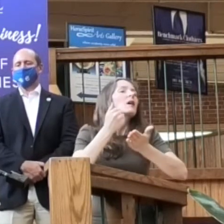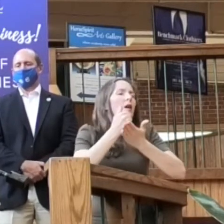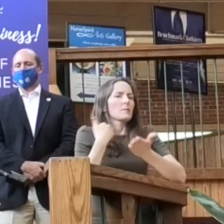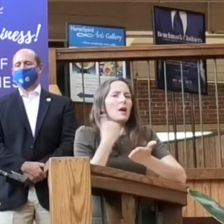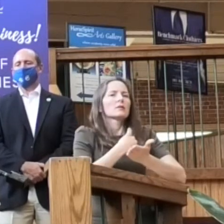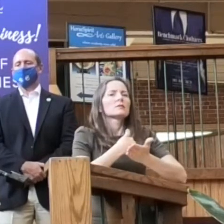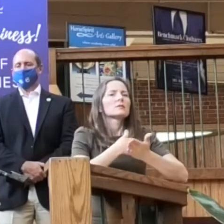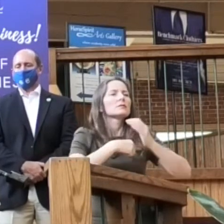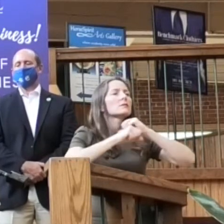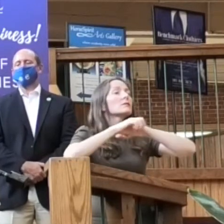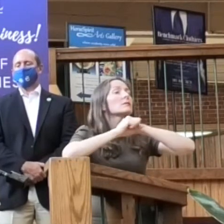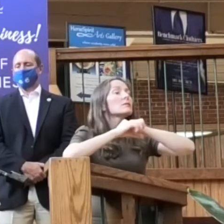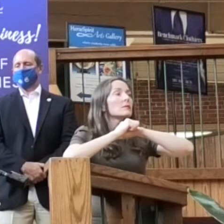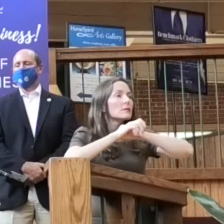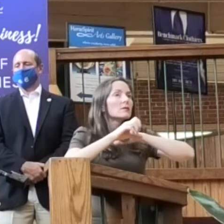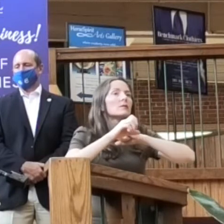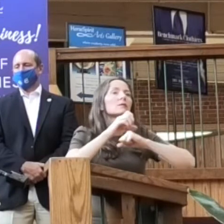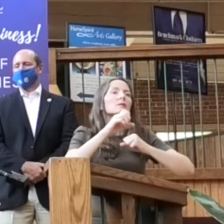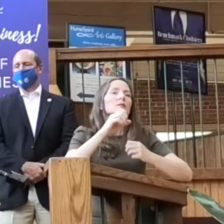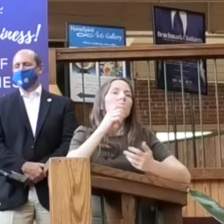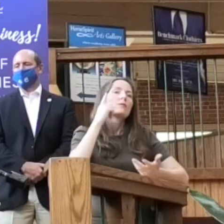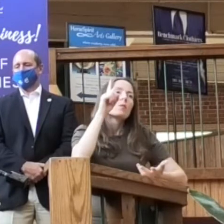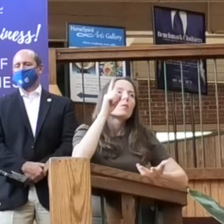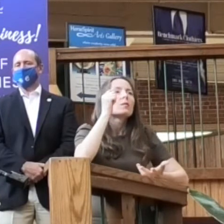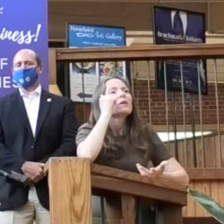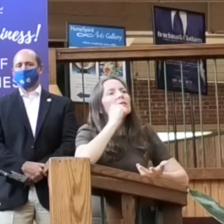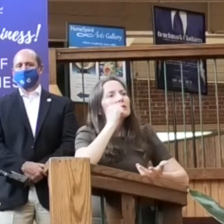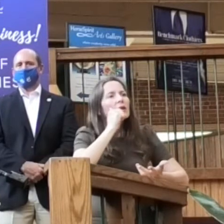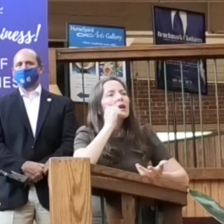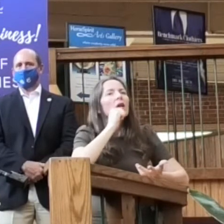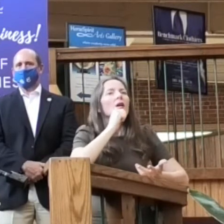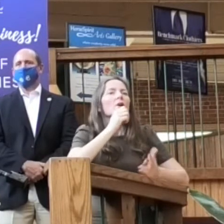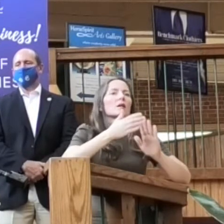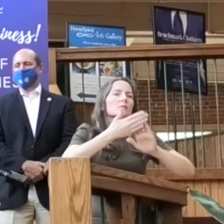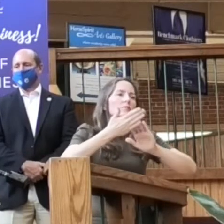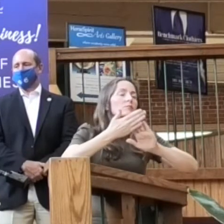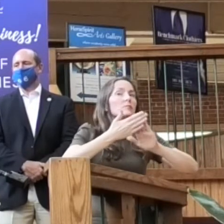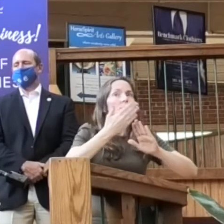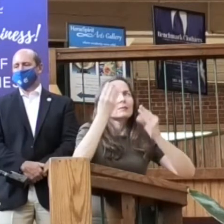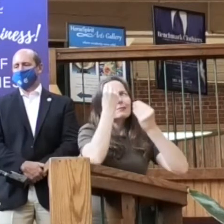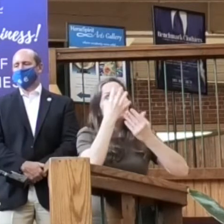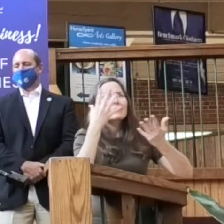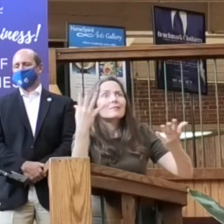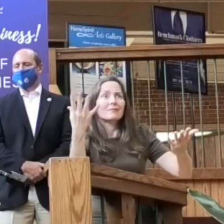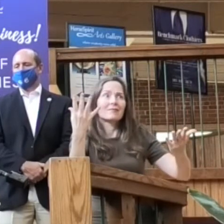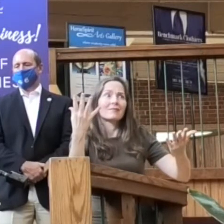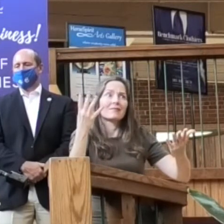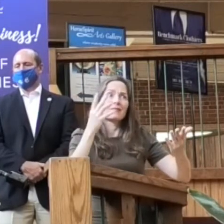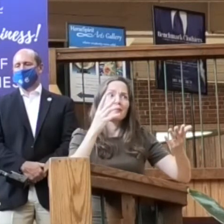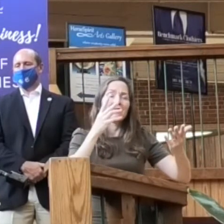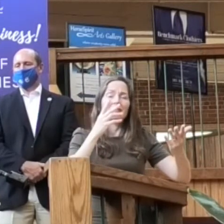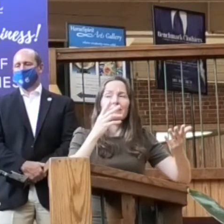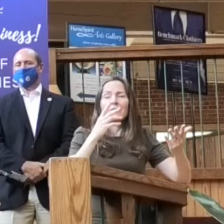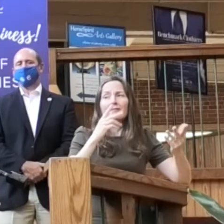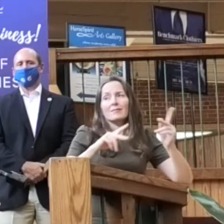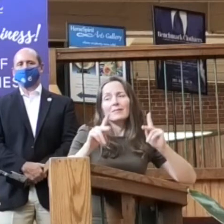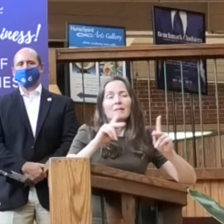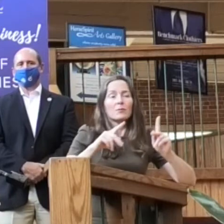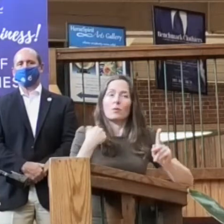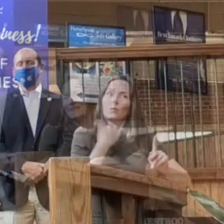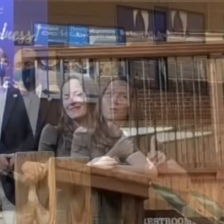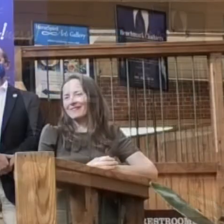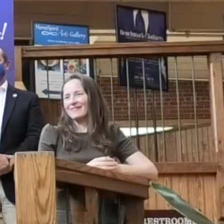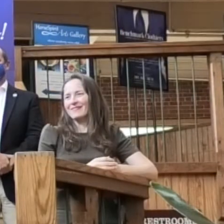that we are putting on day-to-day operation just to let people know that we are here baking and come and support your small